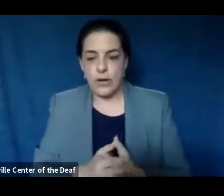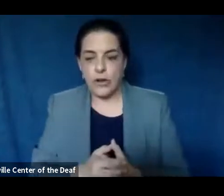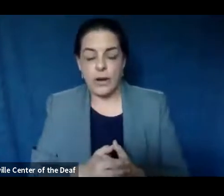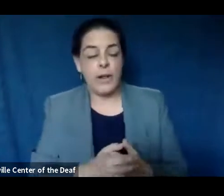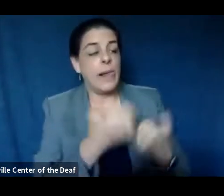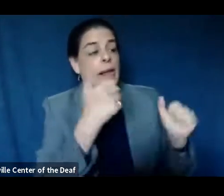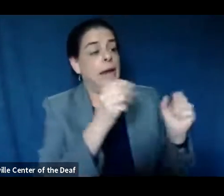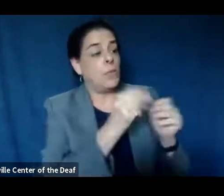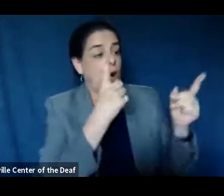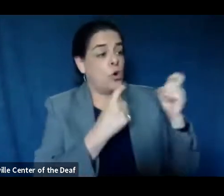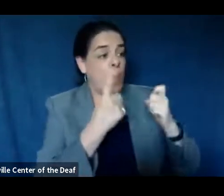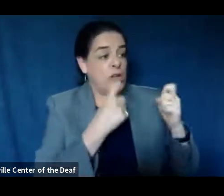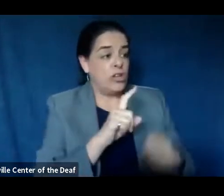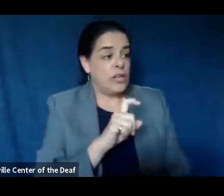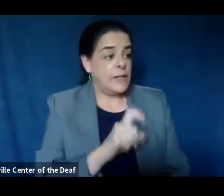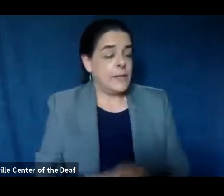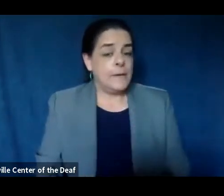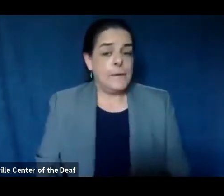submit them now.